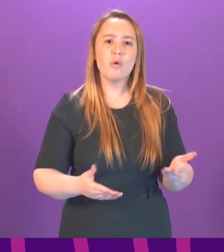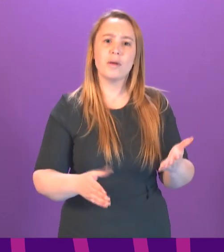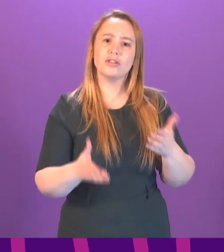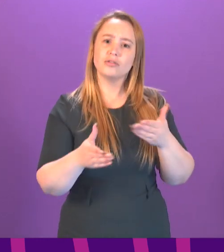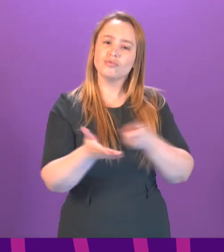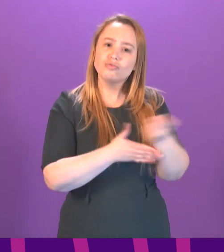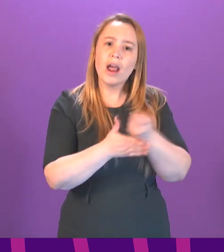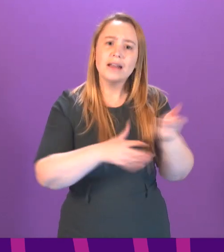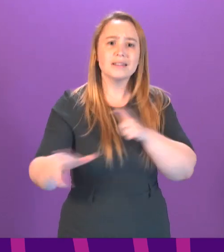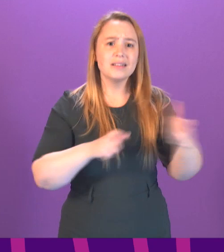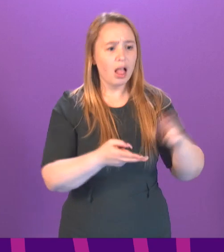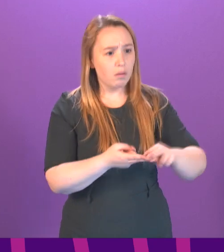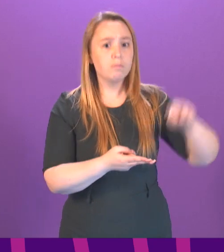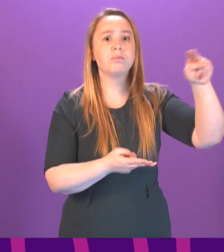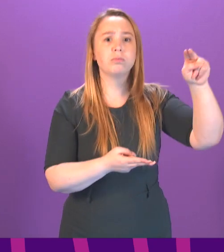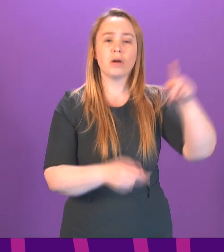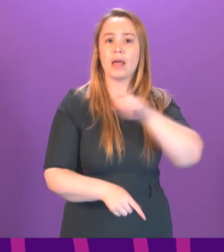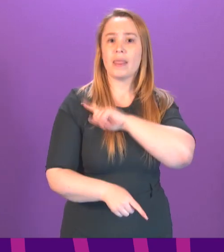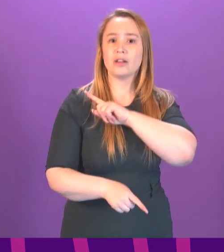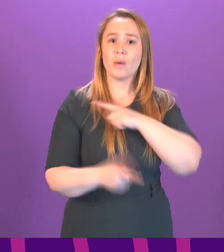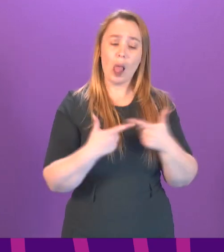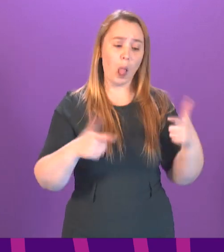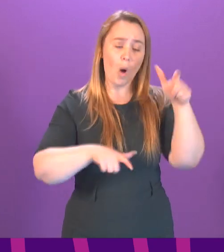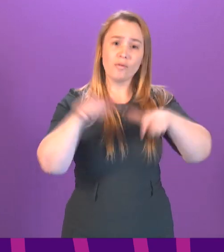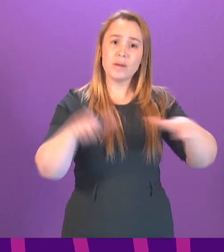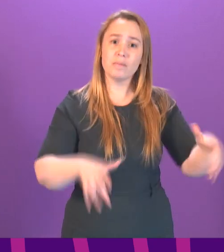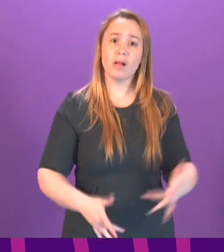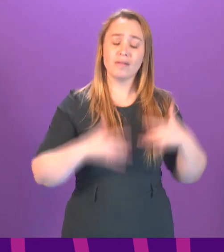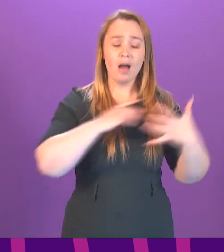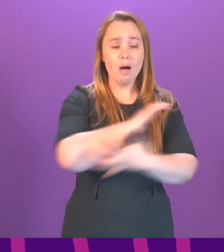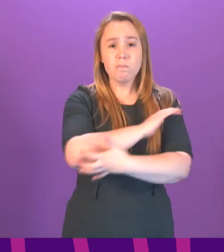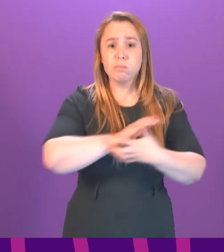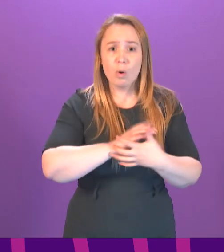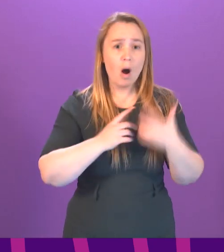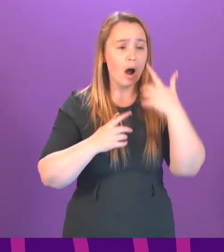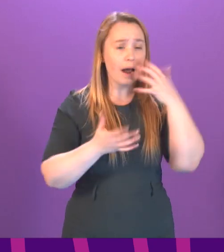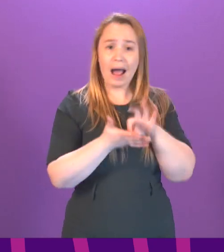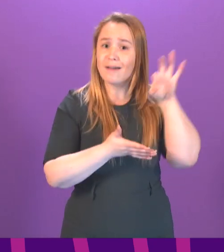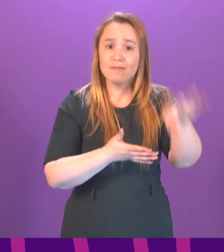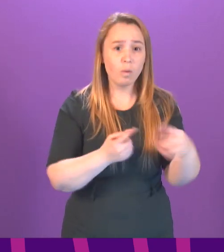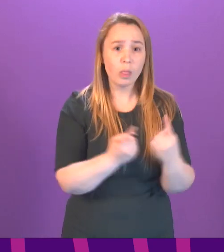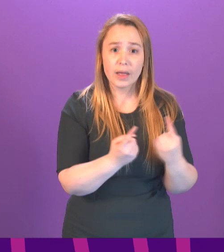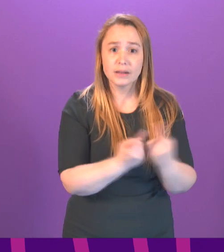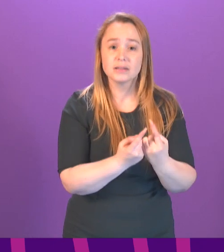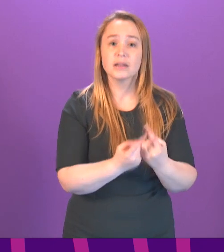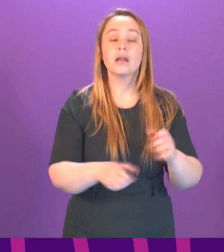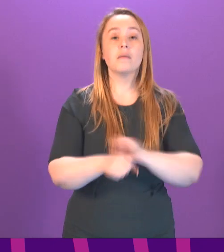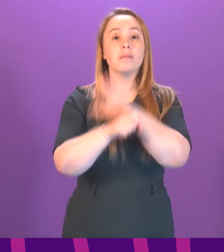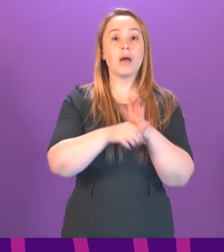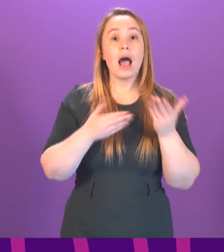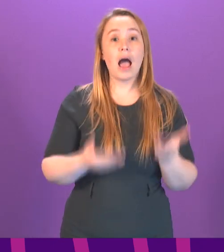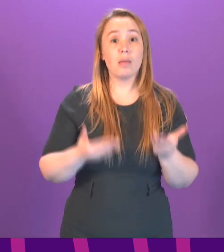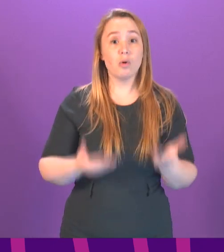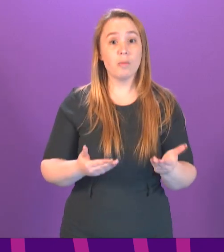one factor keeping many households in poverty. As we look forward to recovery from the pandemic, there are stark